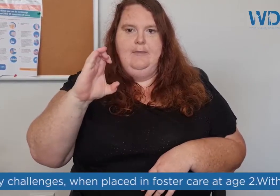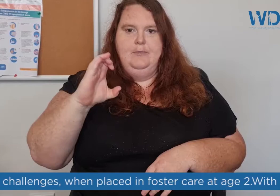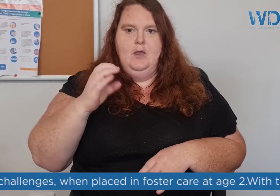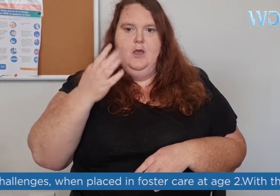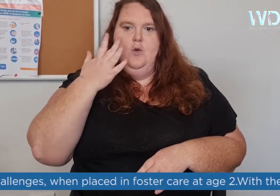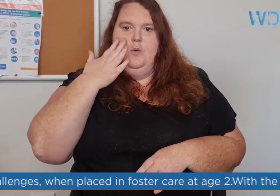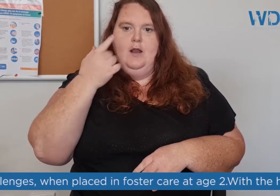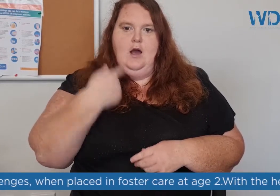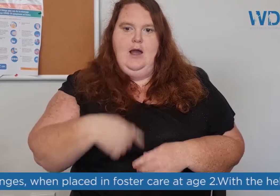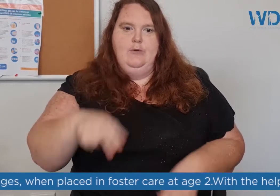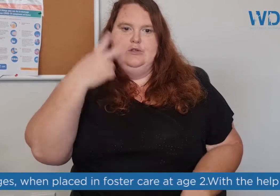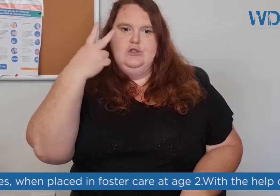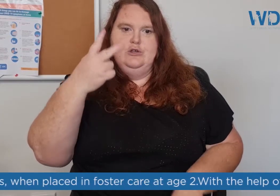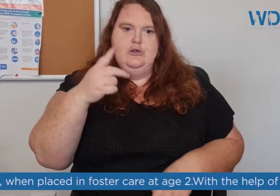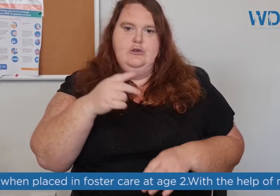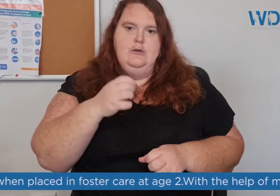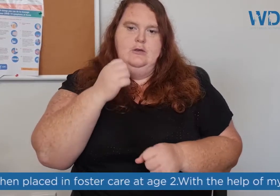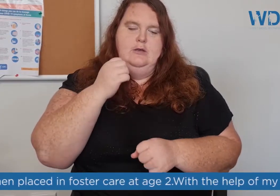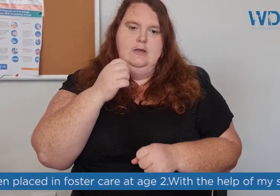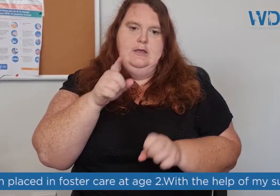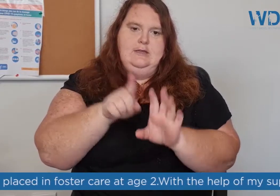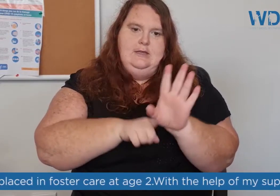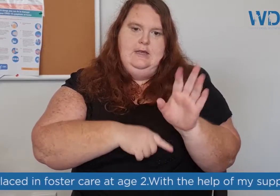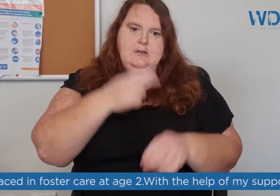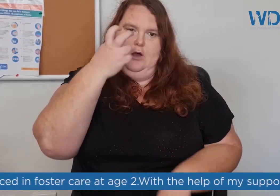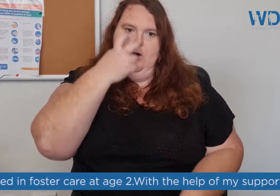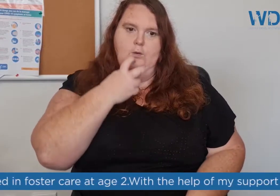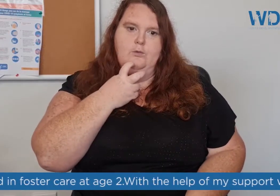when I was two years old.